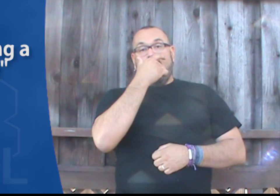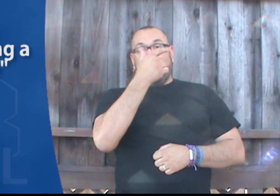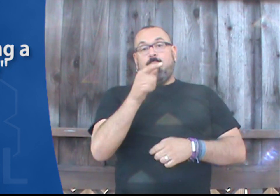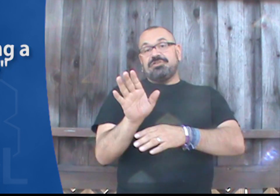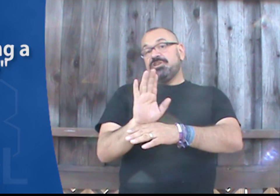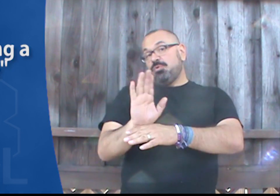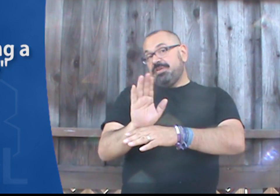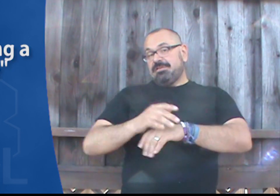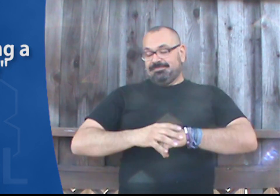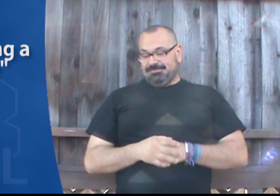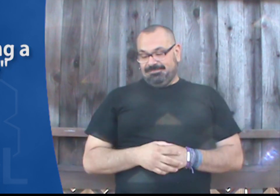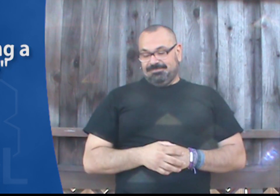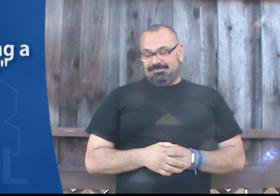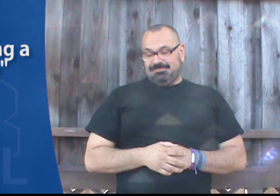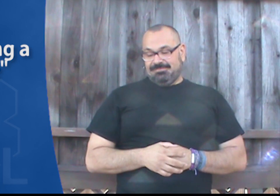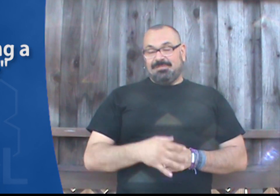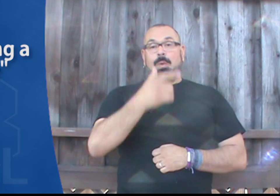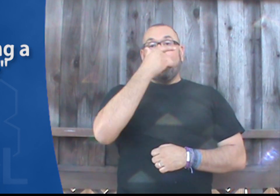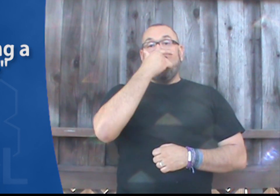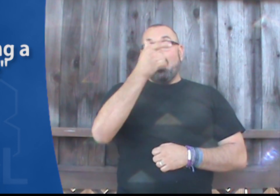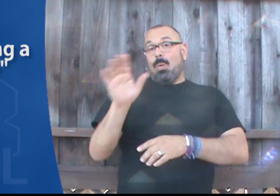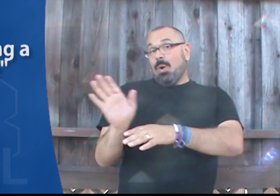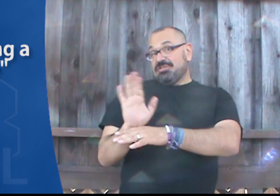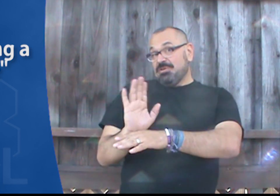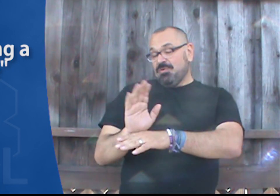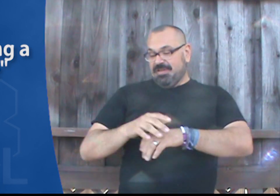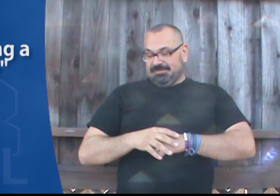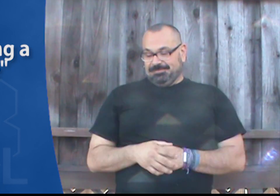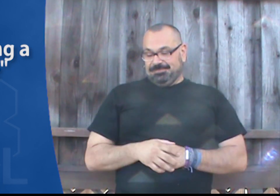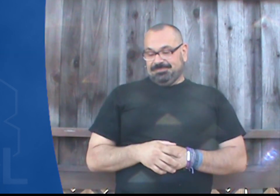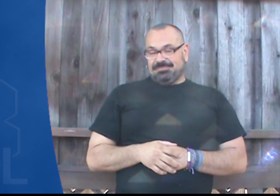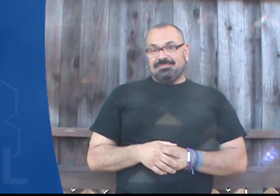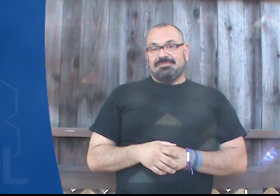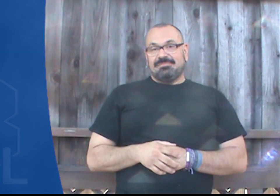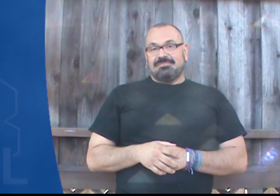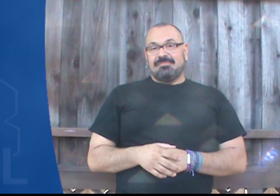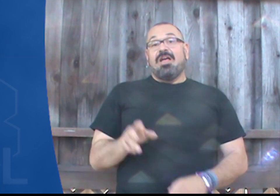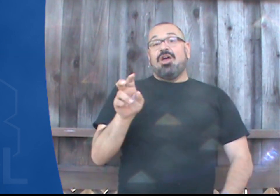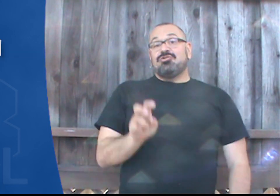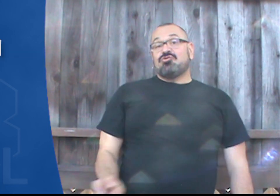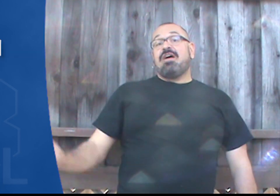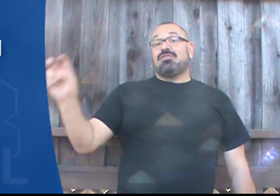Watching a movie. Watching a movie. Travel.